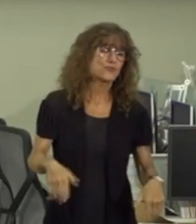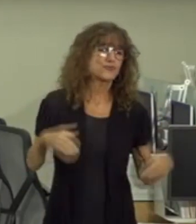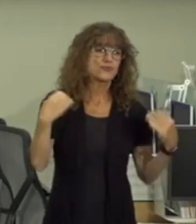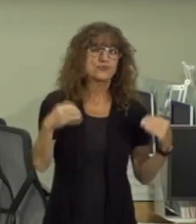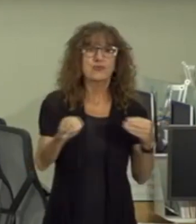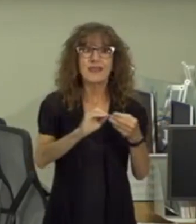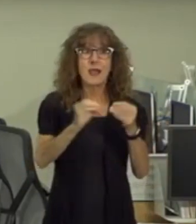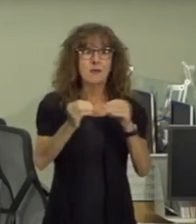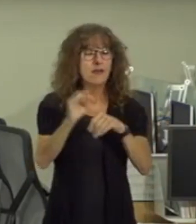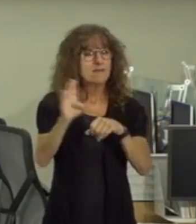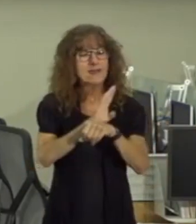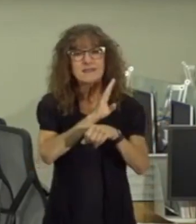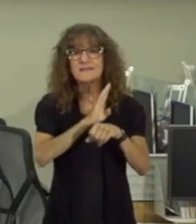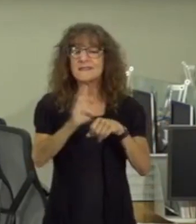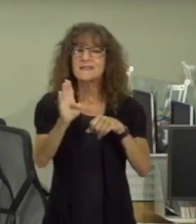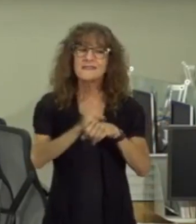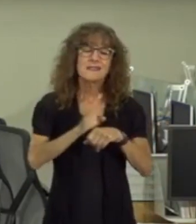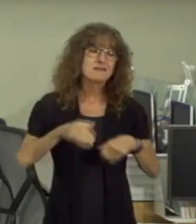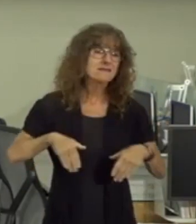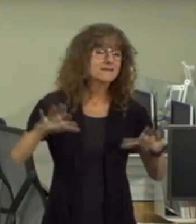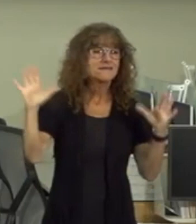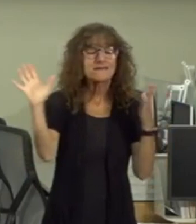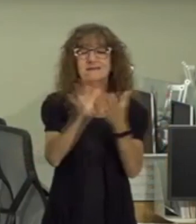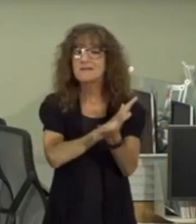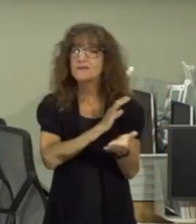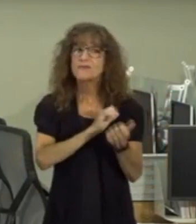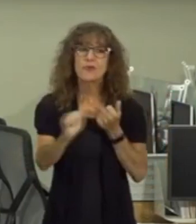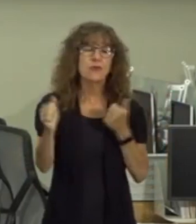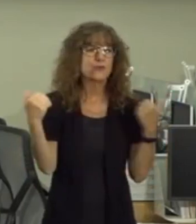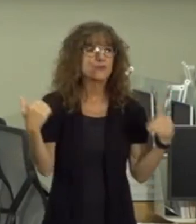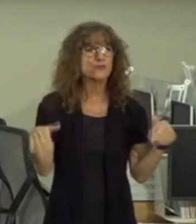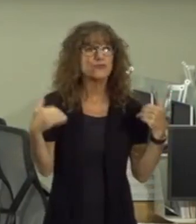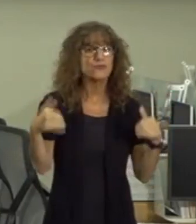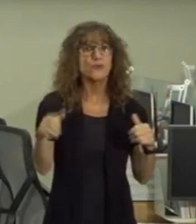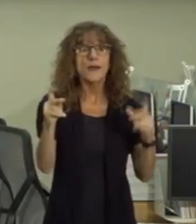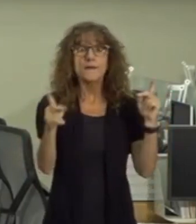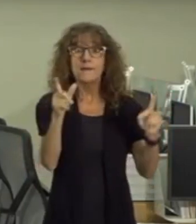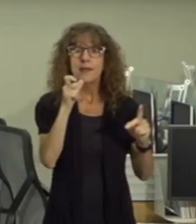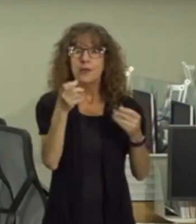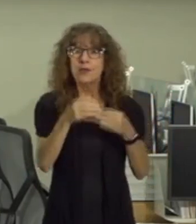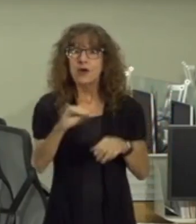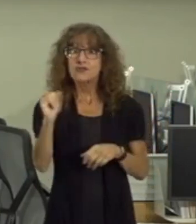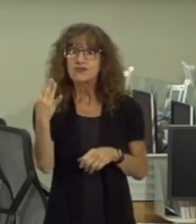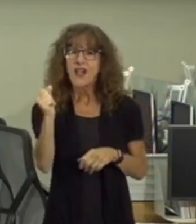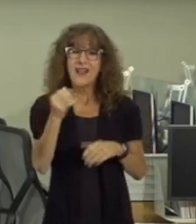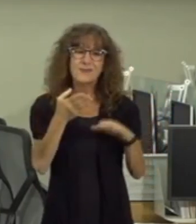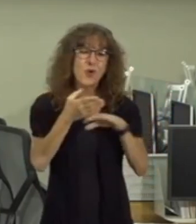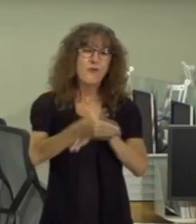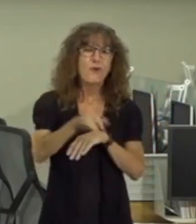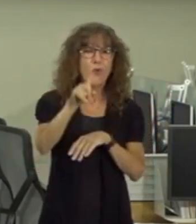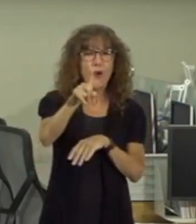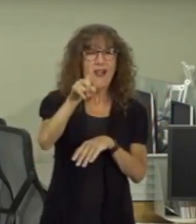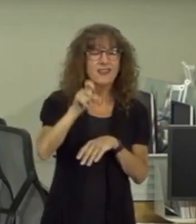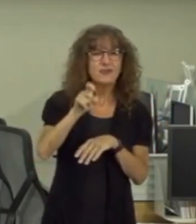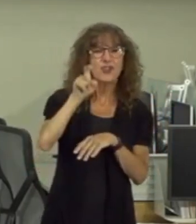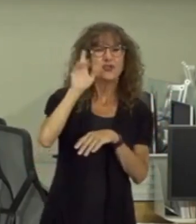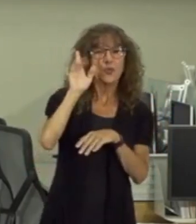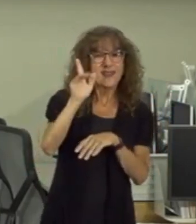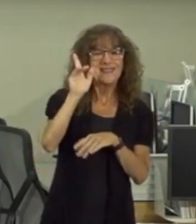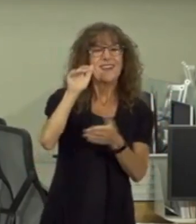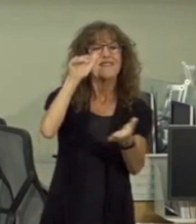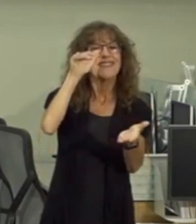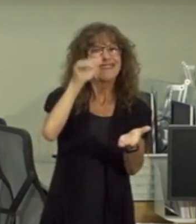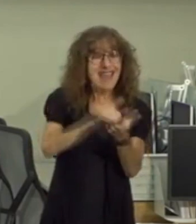businesses that made sacrifices and that were devastated all those who lost jobs over 125 000